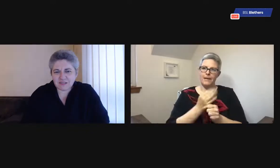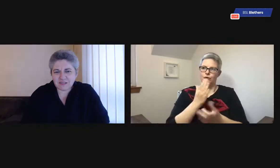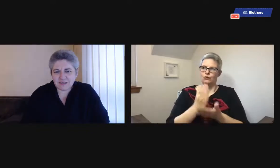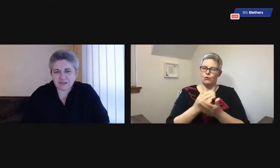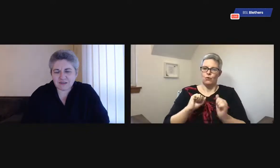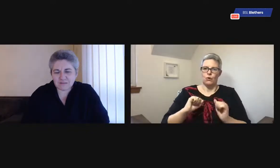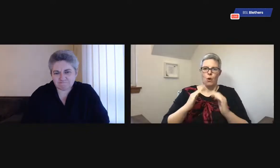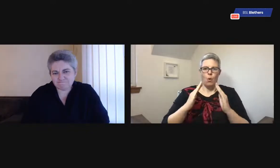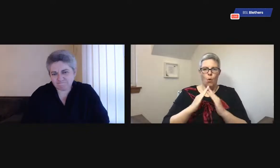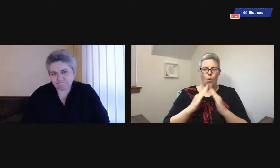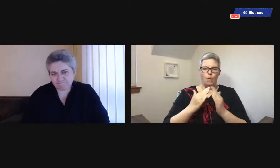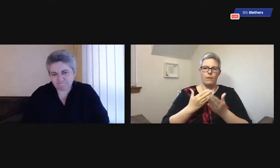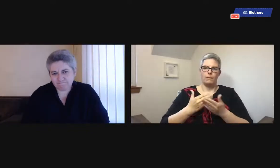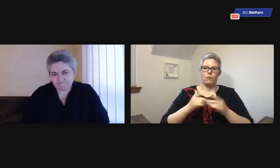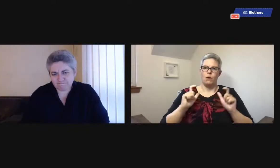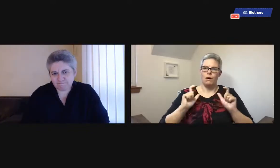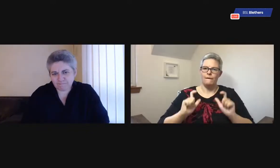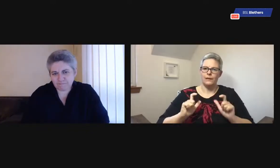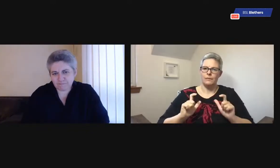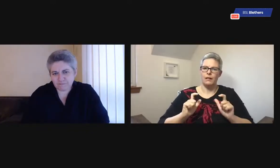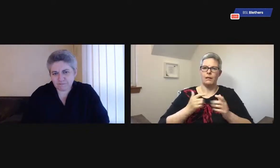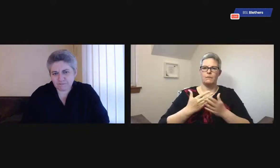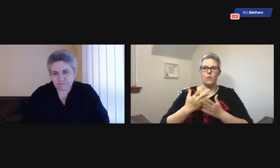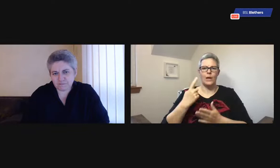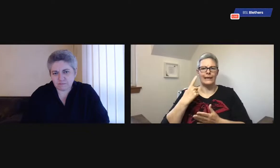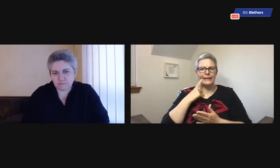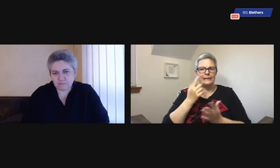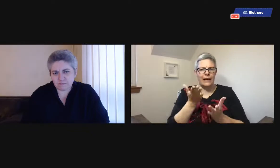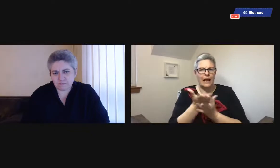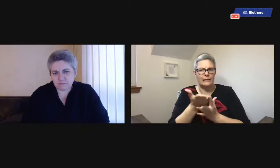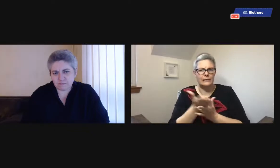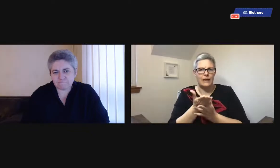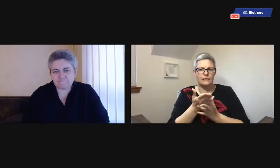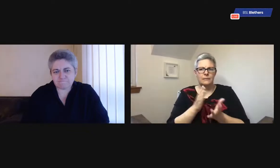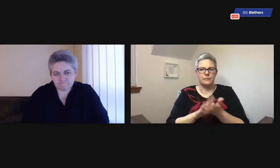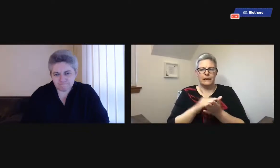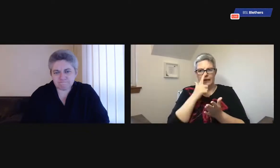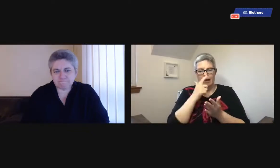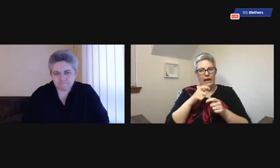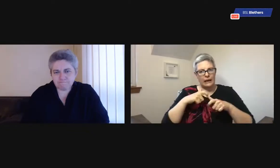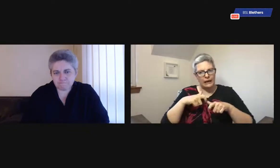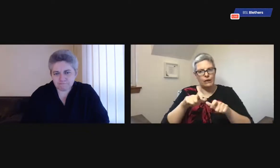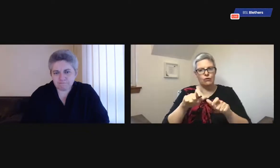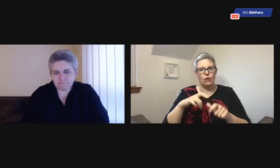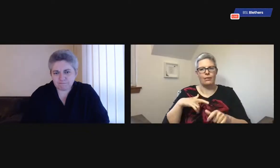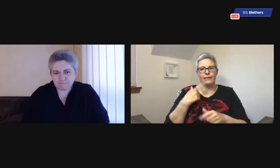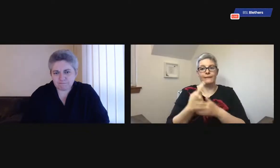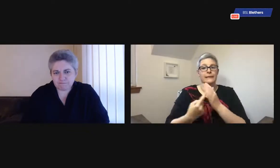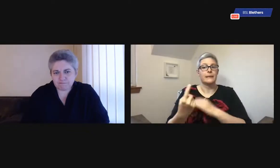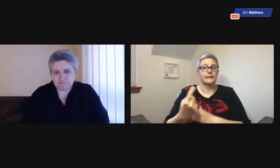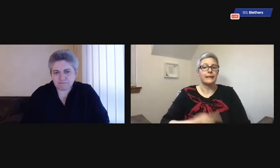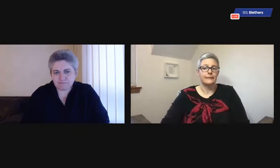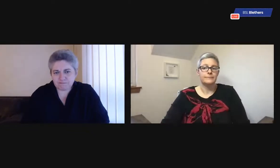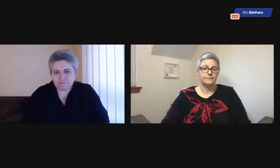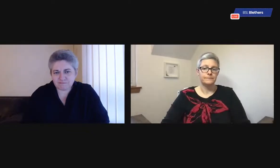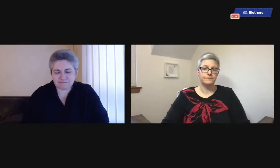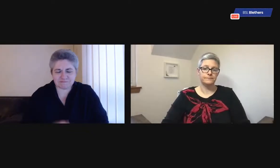or 12 years. And I've been privileged to listen to many of their testimonies, many of their stories.